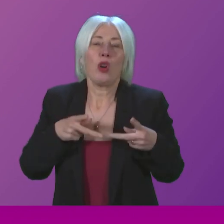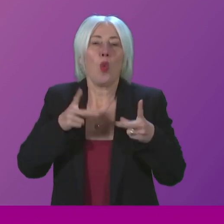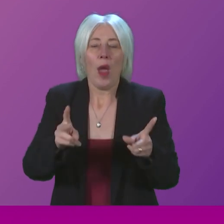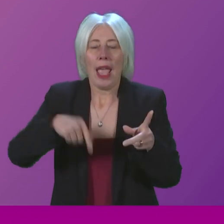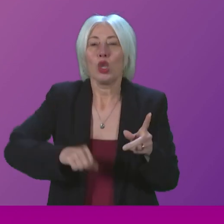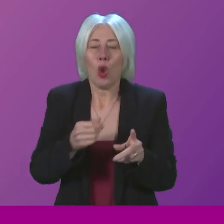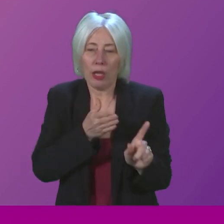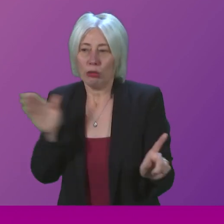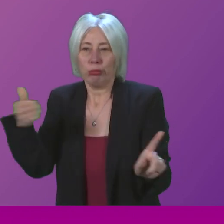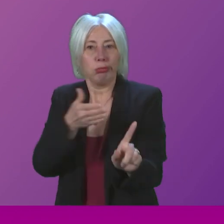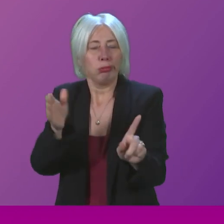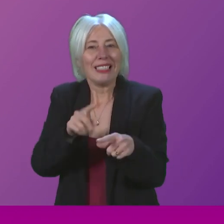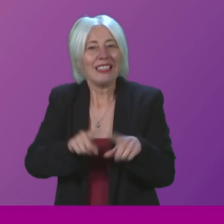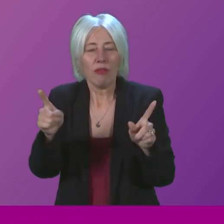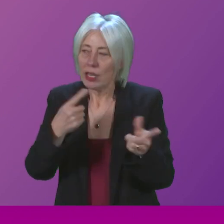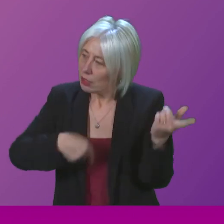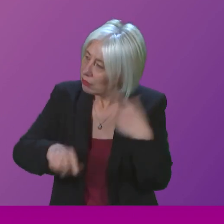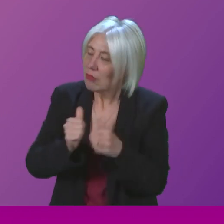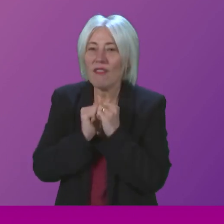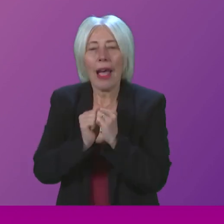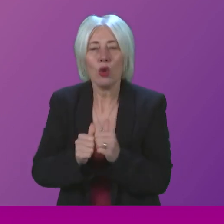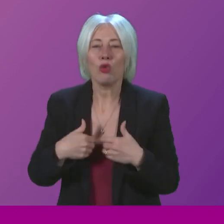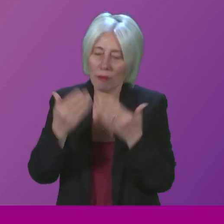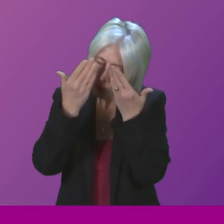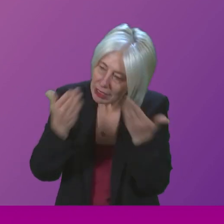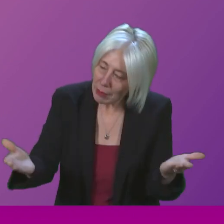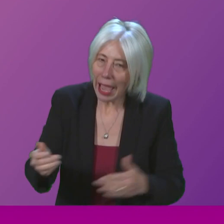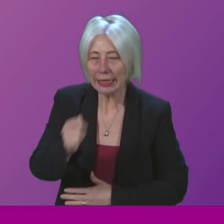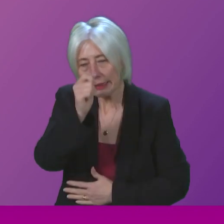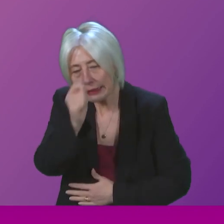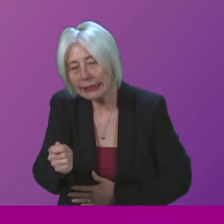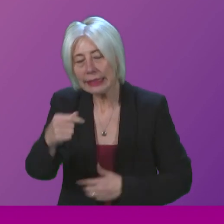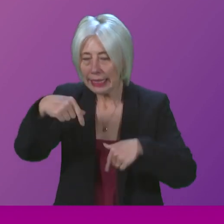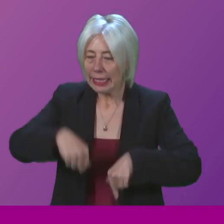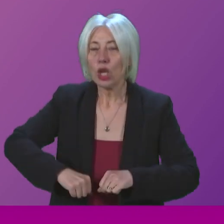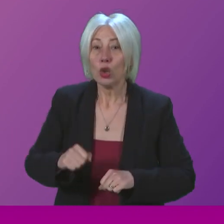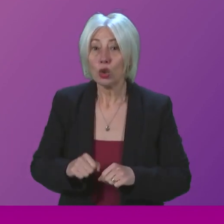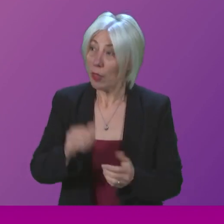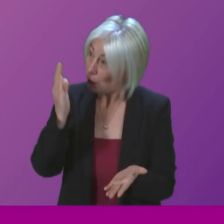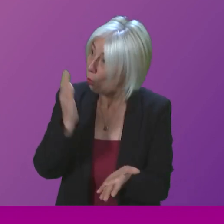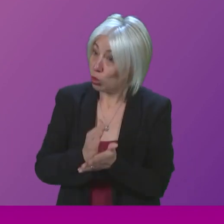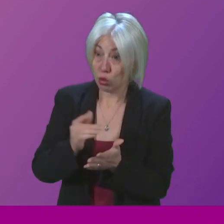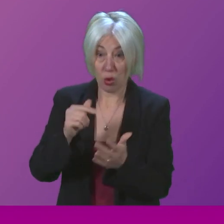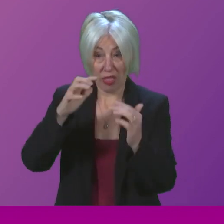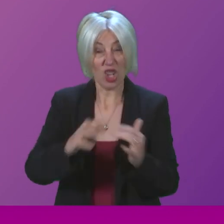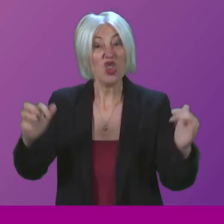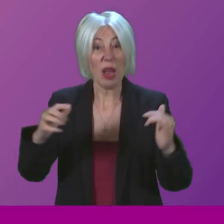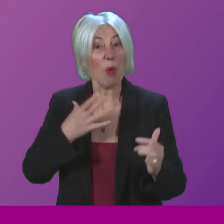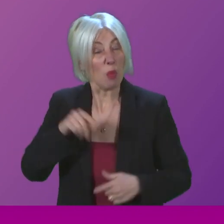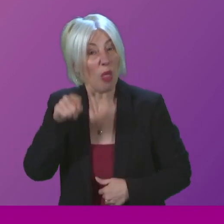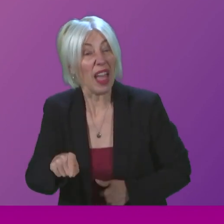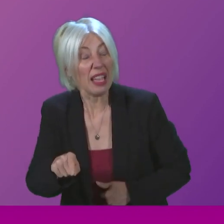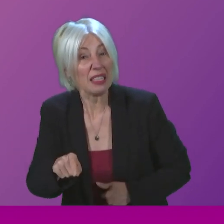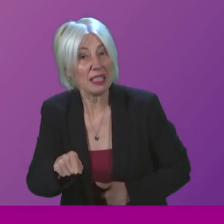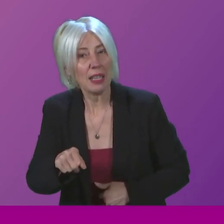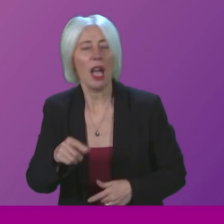we do want to apply the values of respect and dignity in Scotland, as I believe most of us across this chamber do, then we are not going